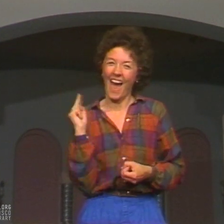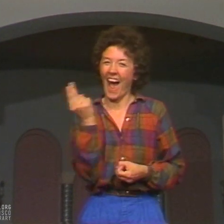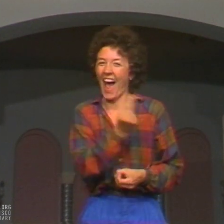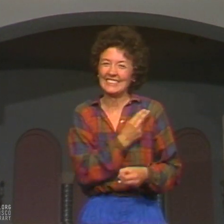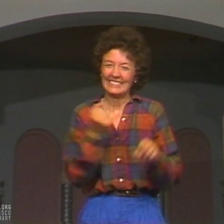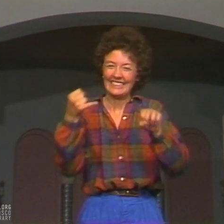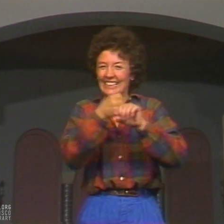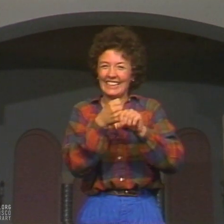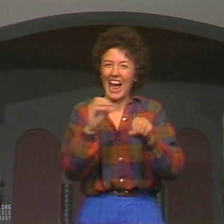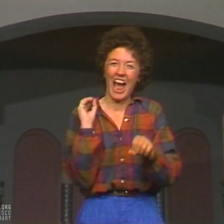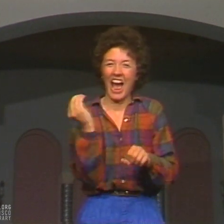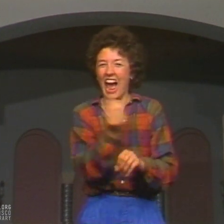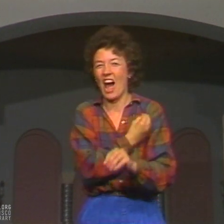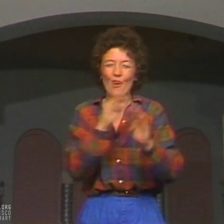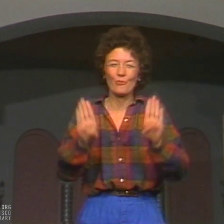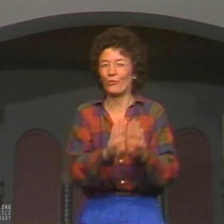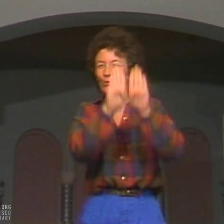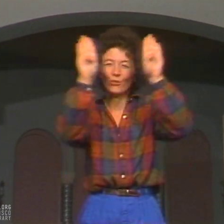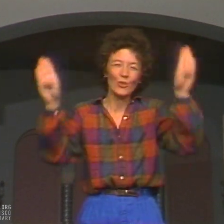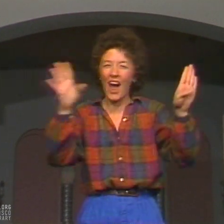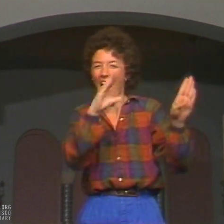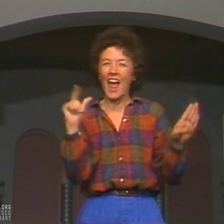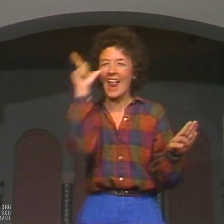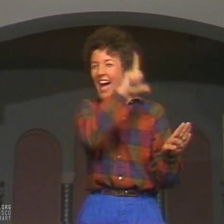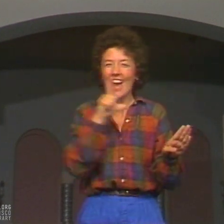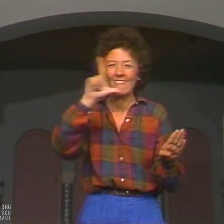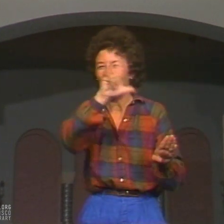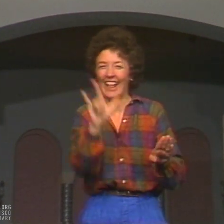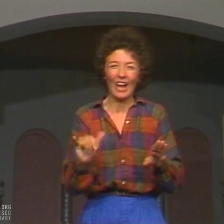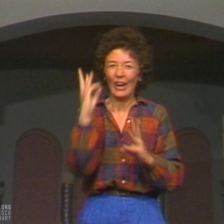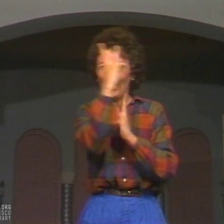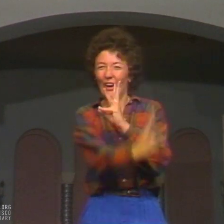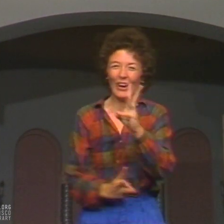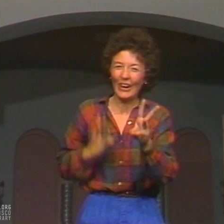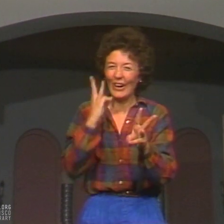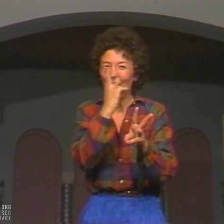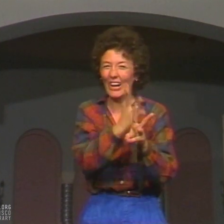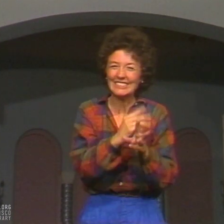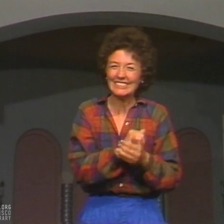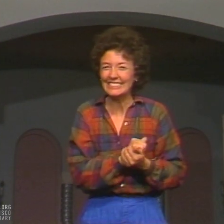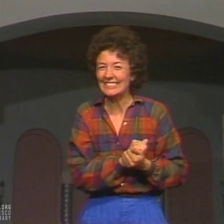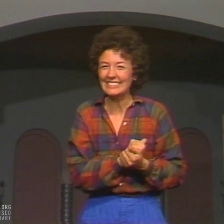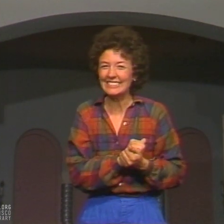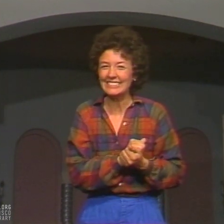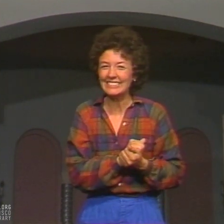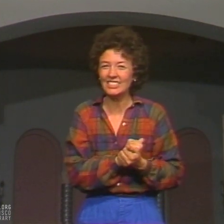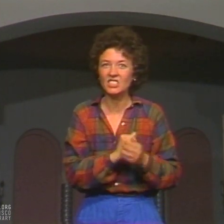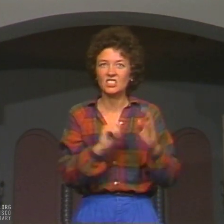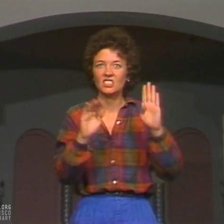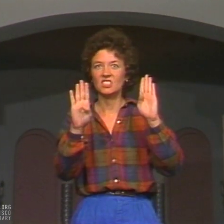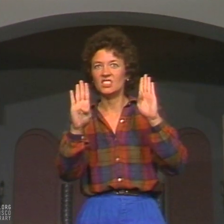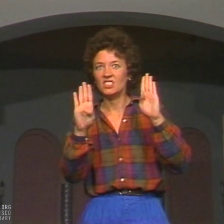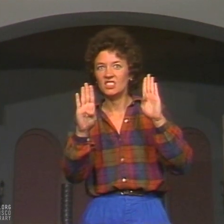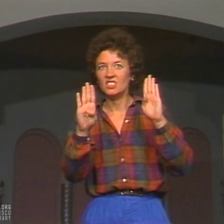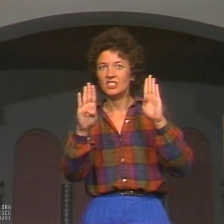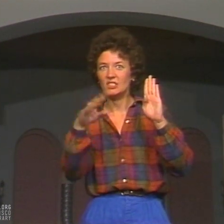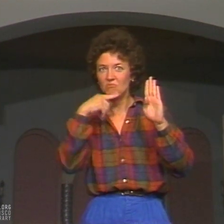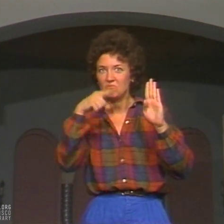join us in our bright and lovely world. Look, those